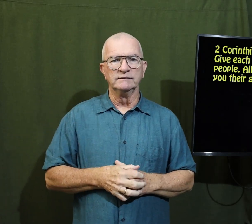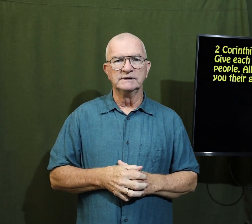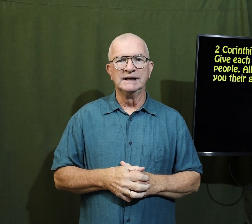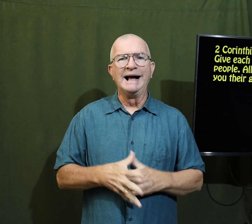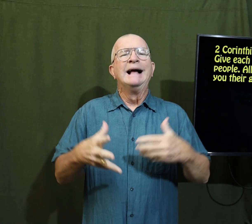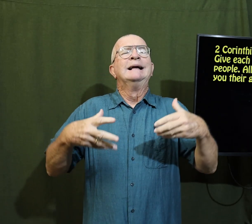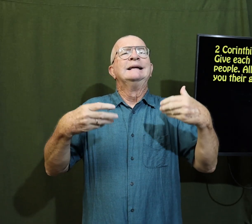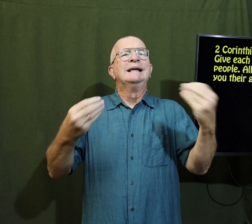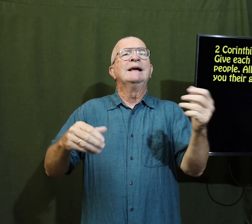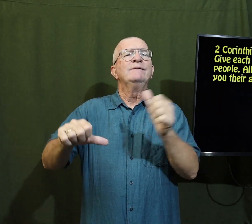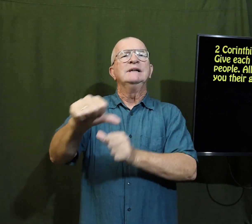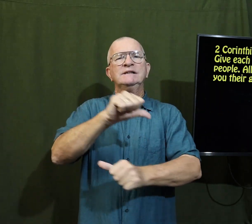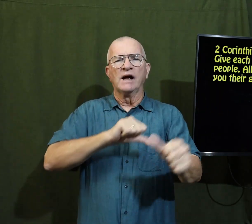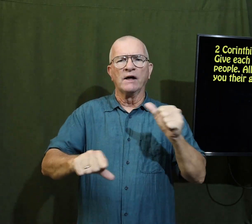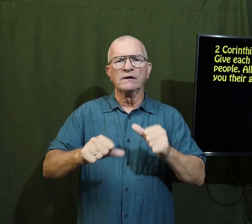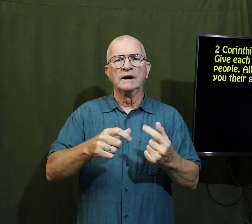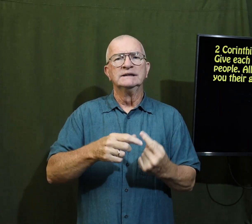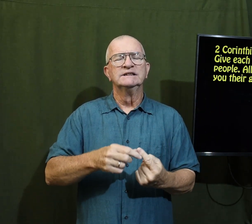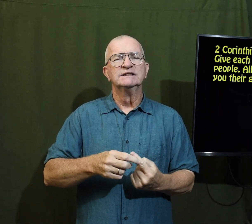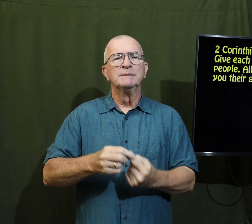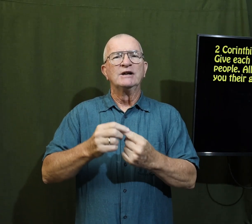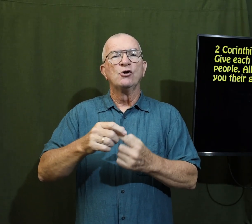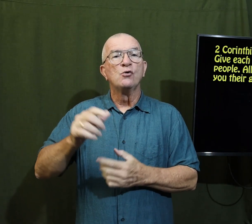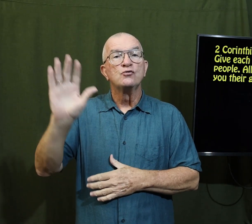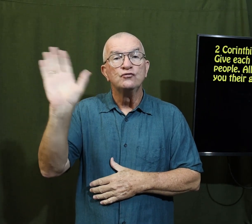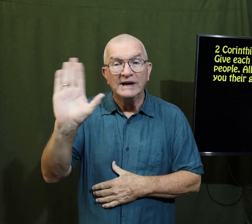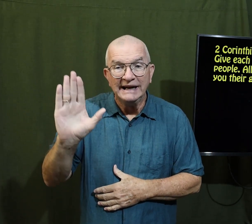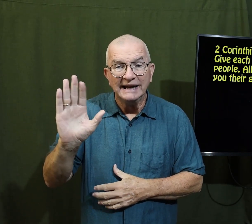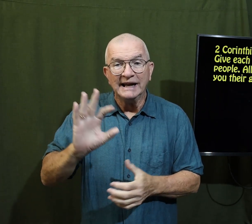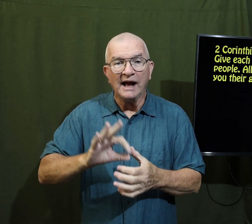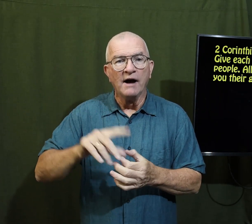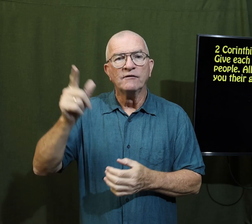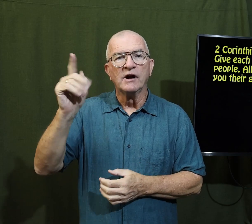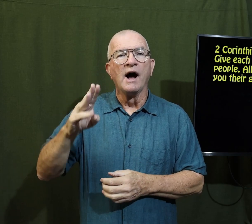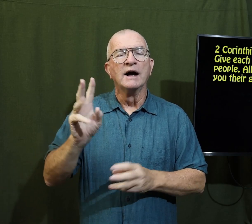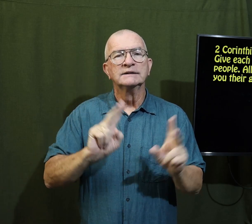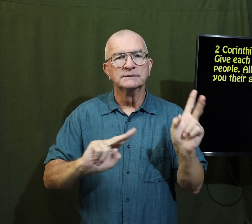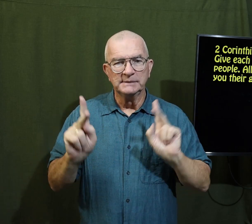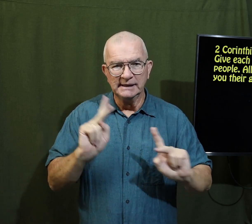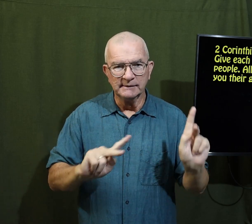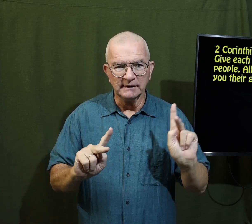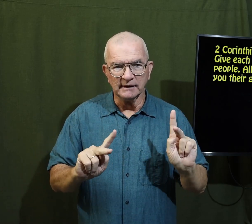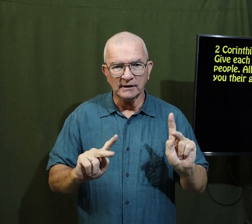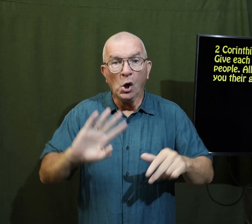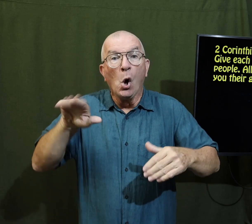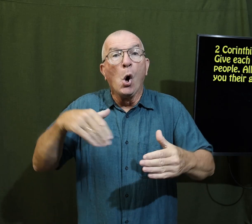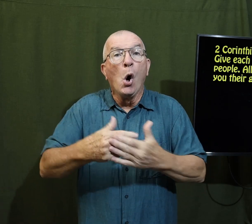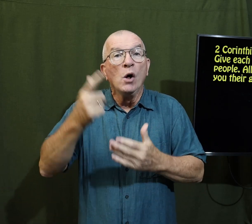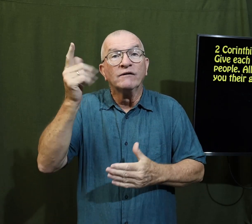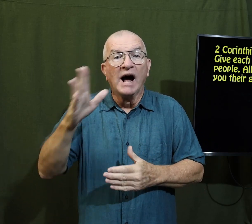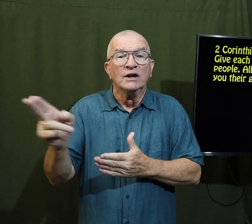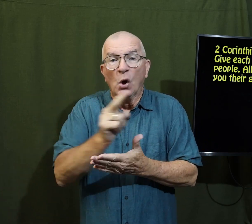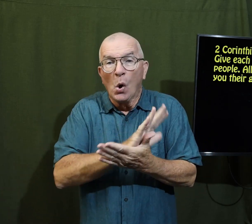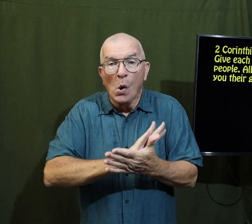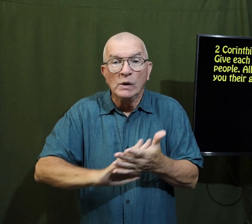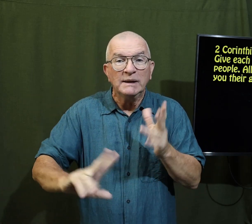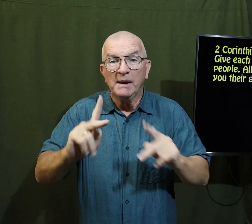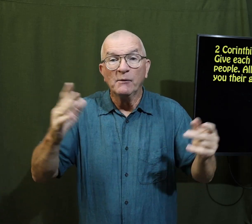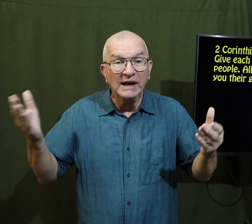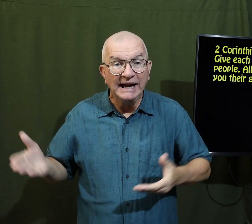verse 12 give each other the special greeting of God's people all of God's holy